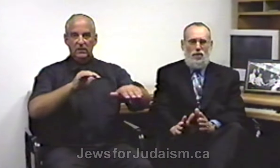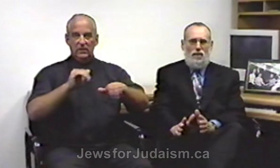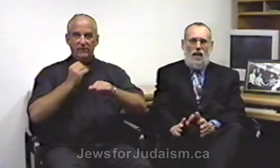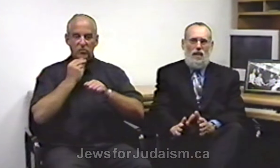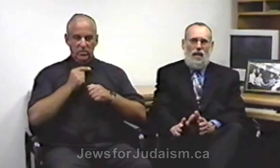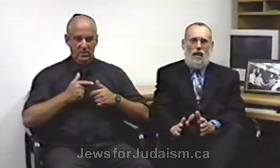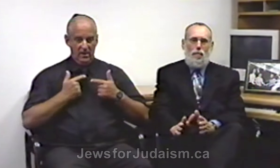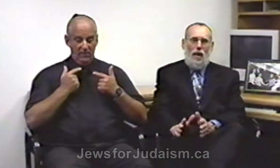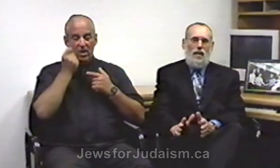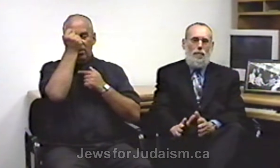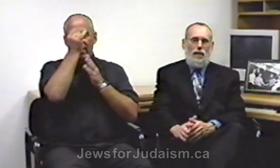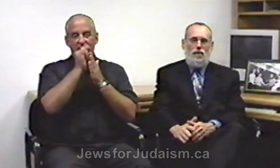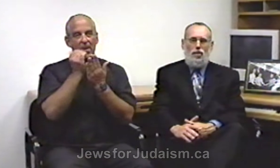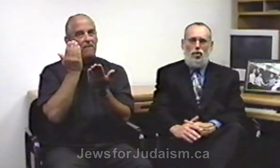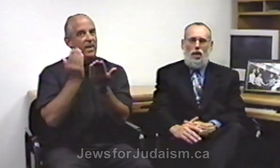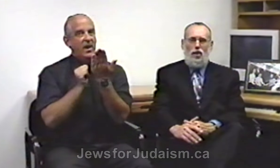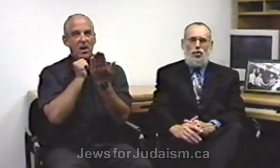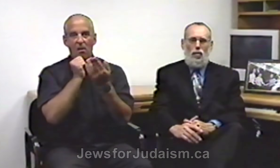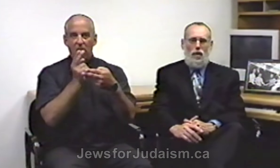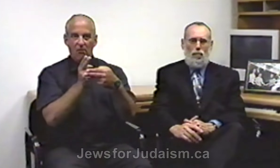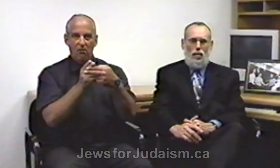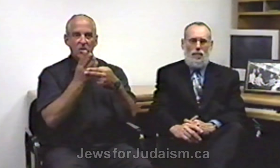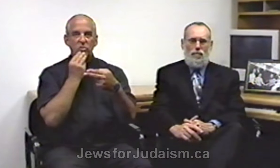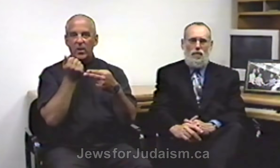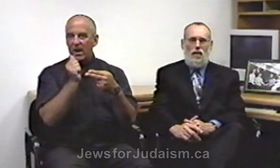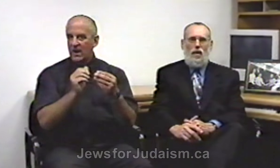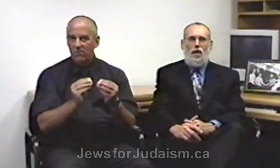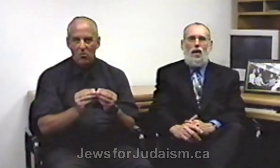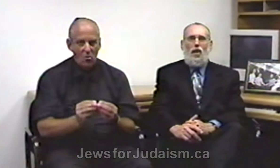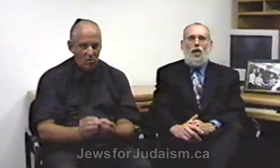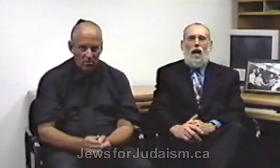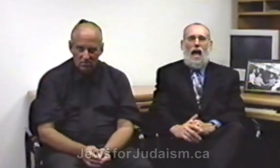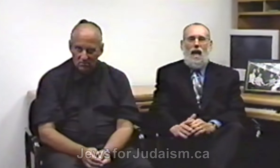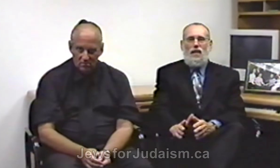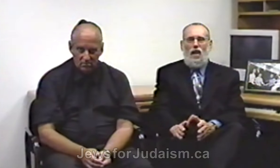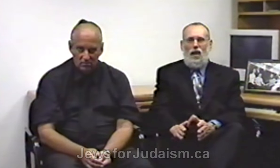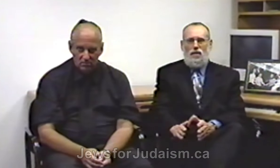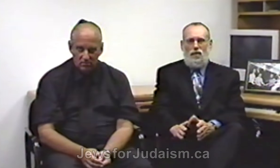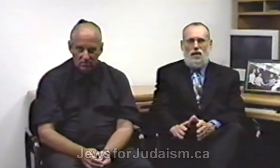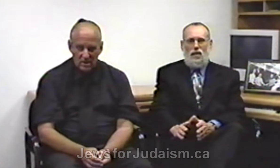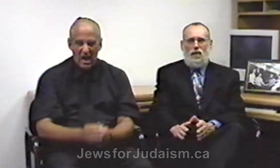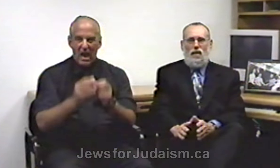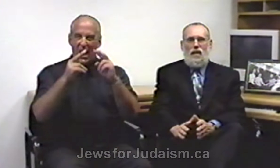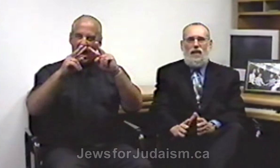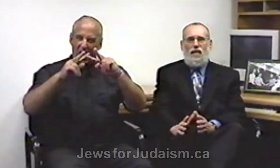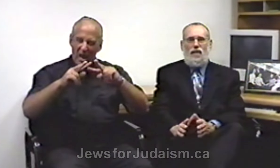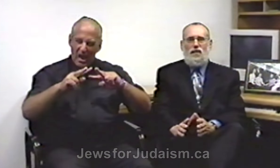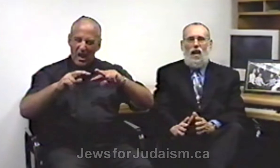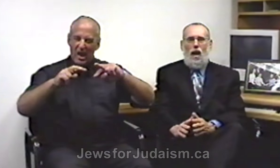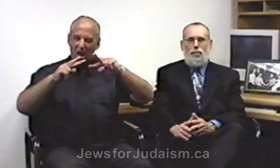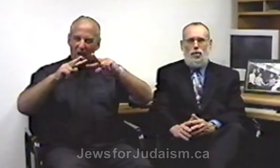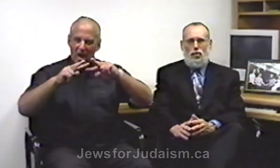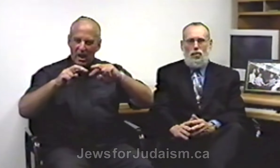understanding that they might not be considered a Jew anymore. Analyzing this obstacle,